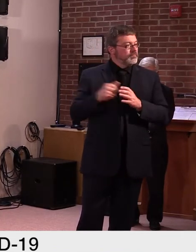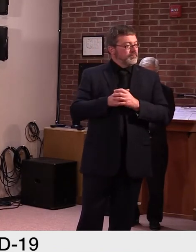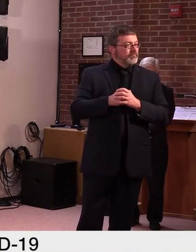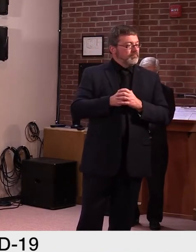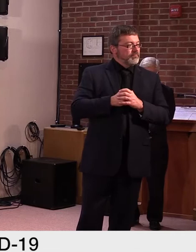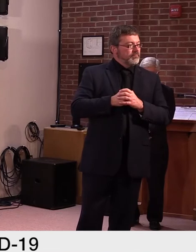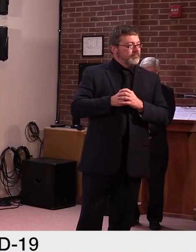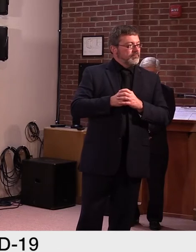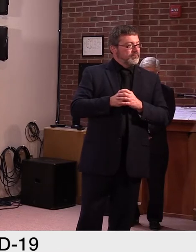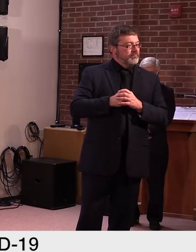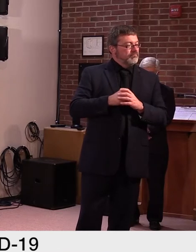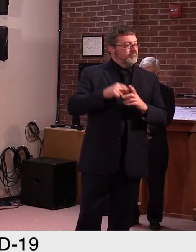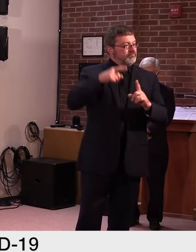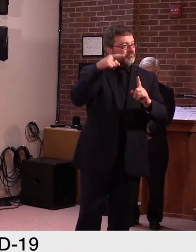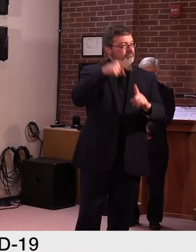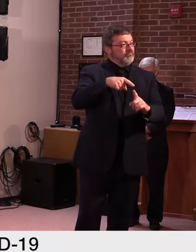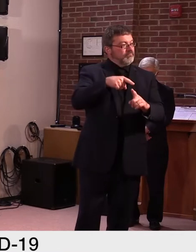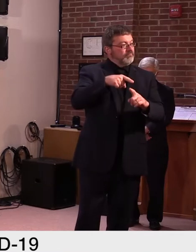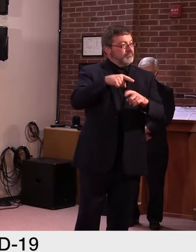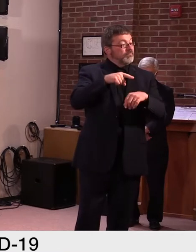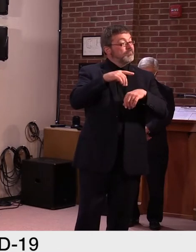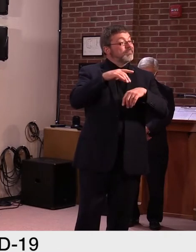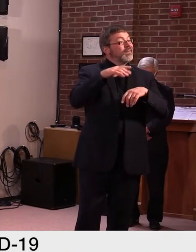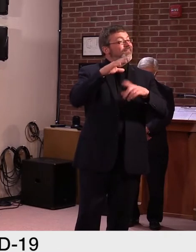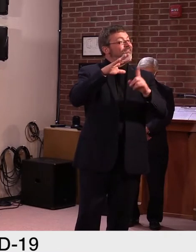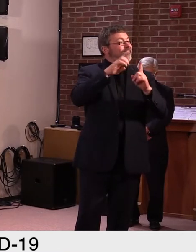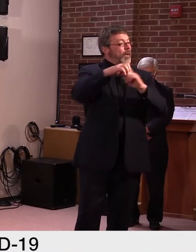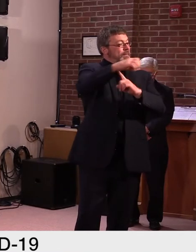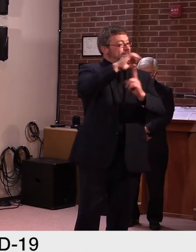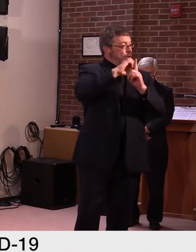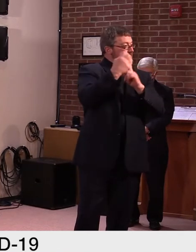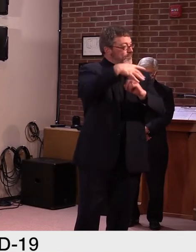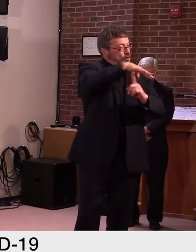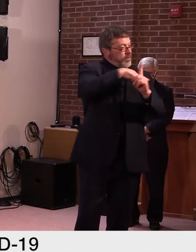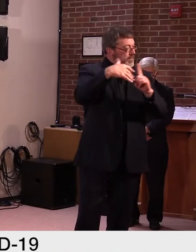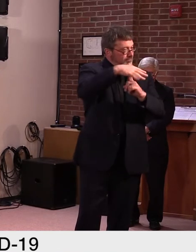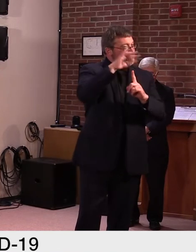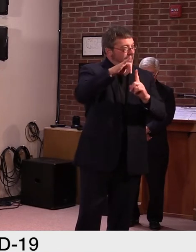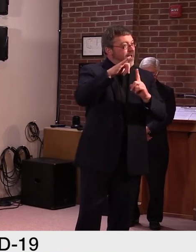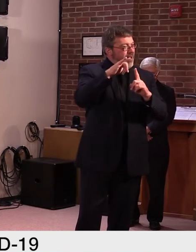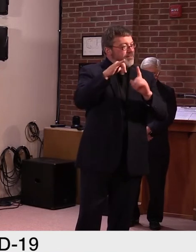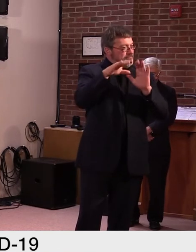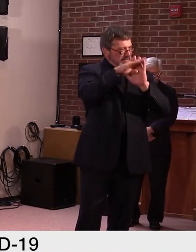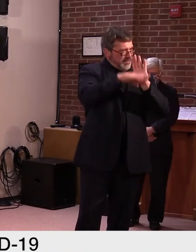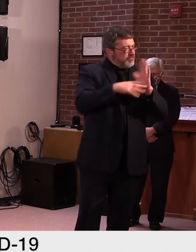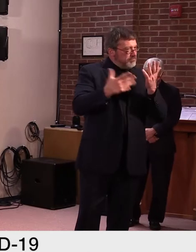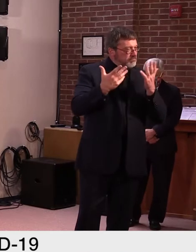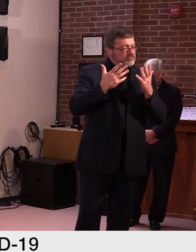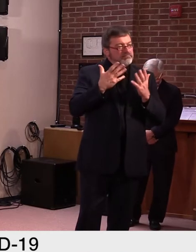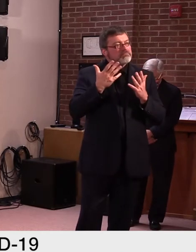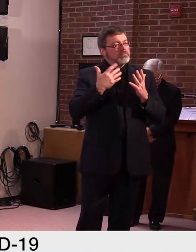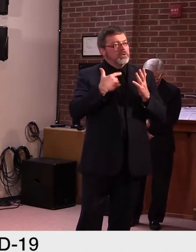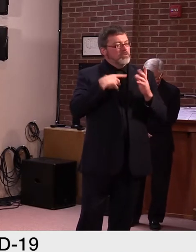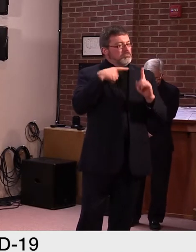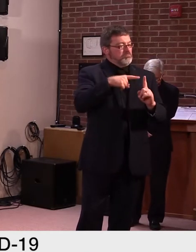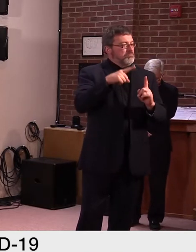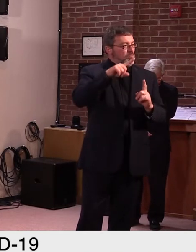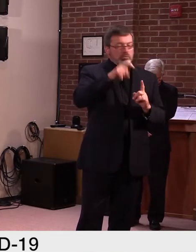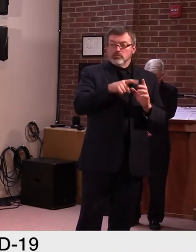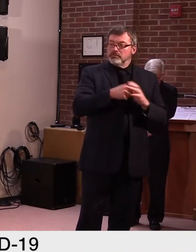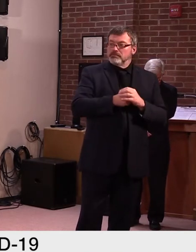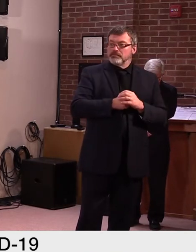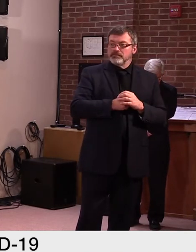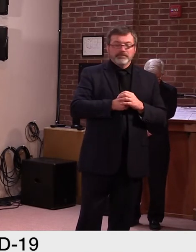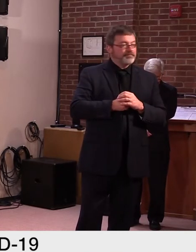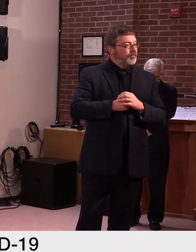global warming, uh, bill that you had vetoed, uh, I, I, I know that they, they, keep saying